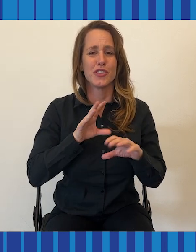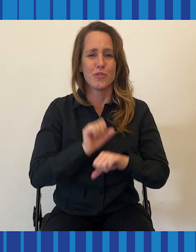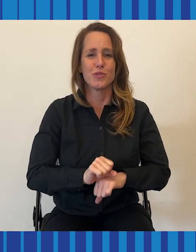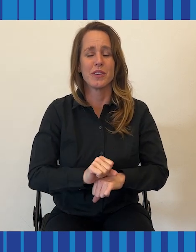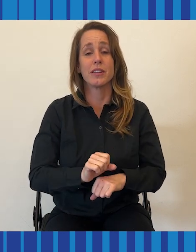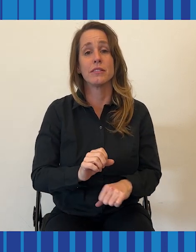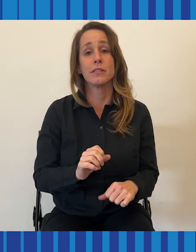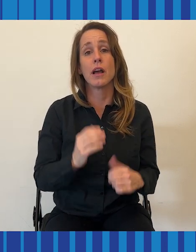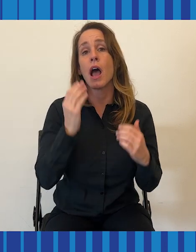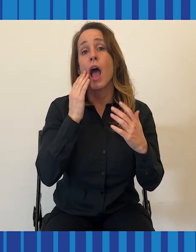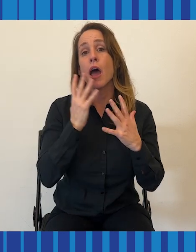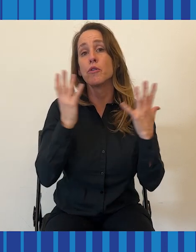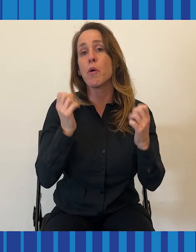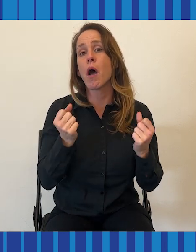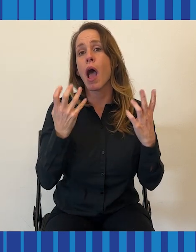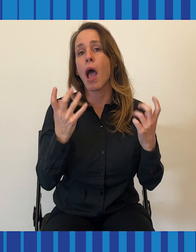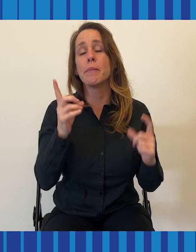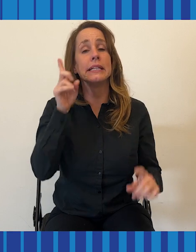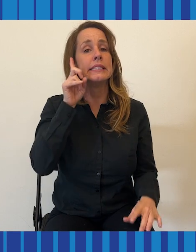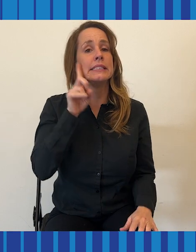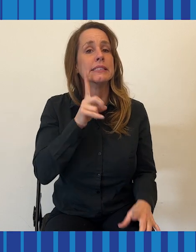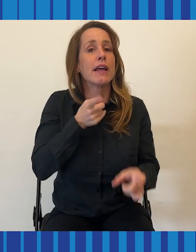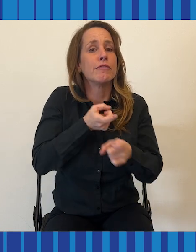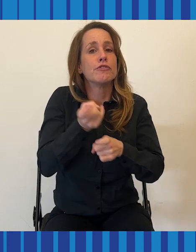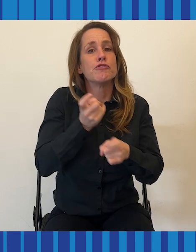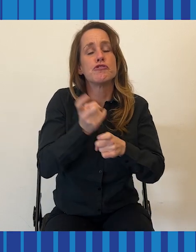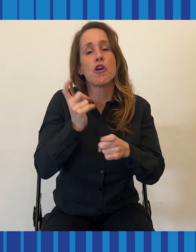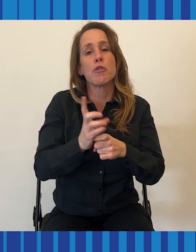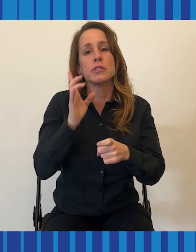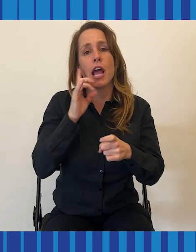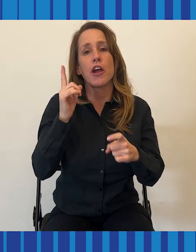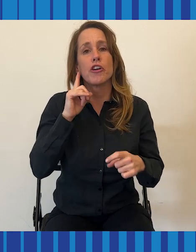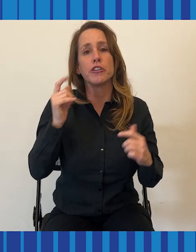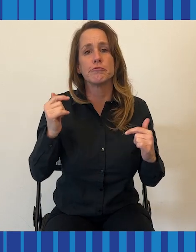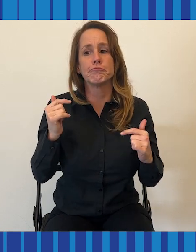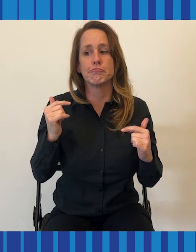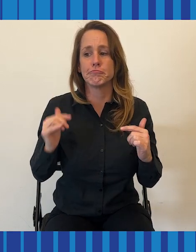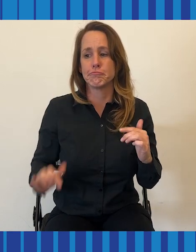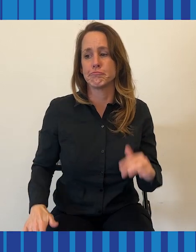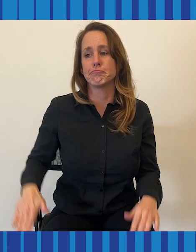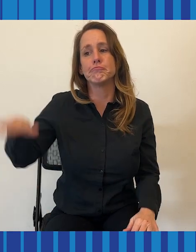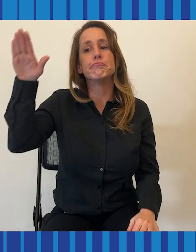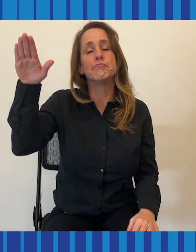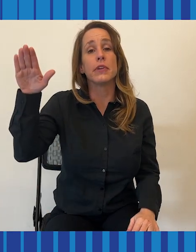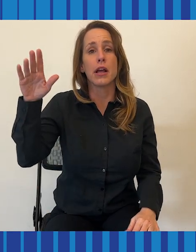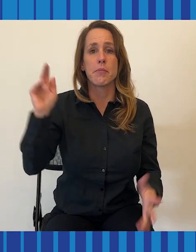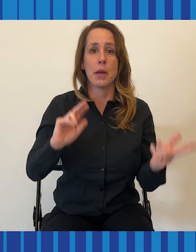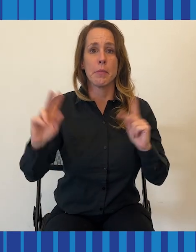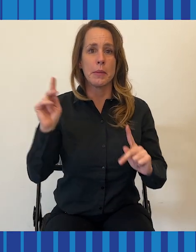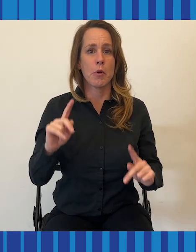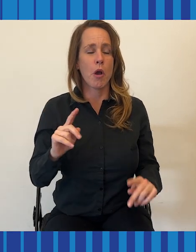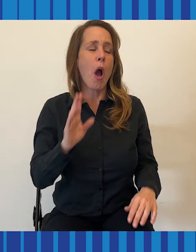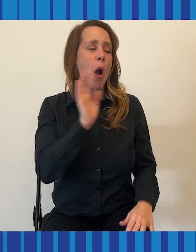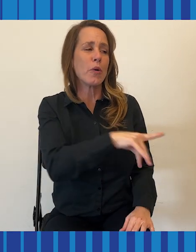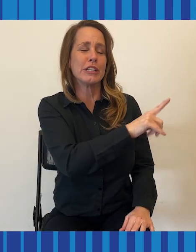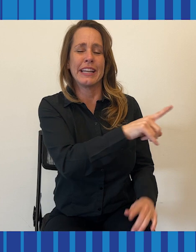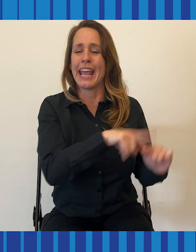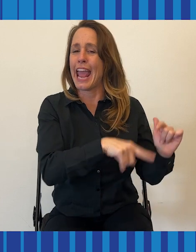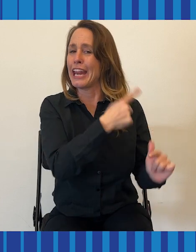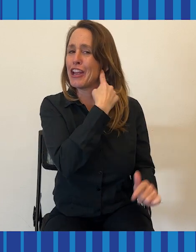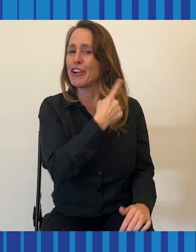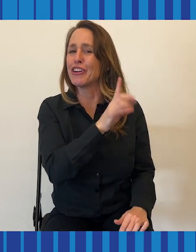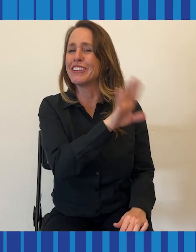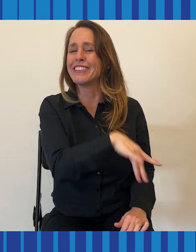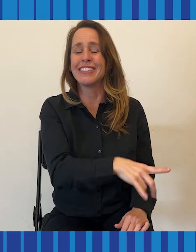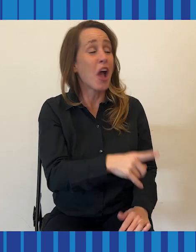deaf jokes I've heard over my lifetime. A lot of people, they know you can't hear and then they'll say,